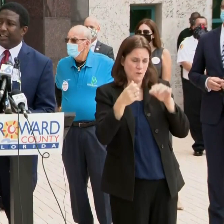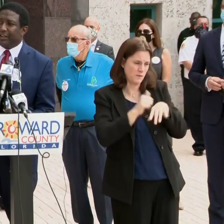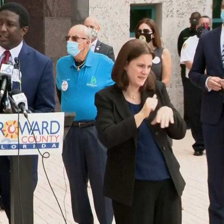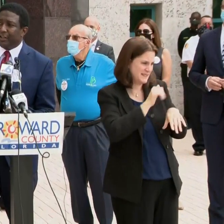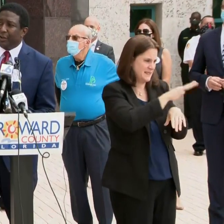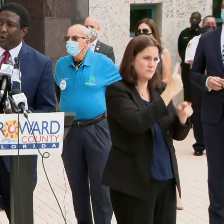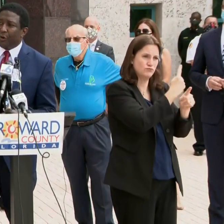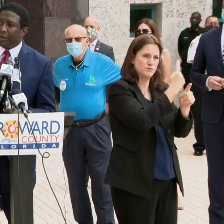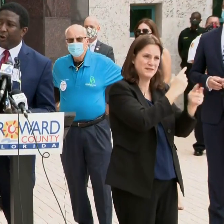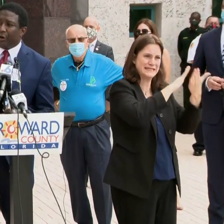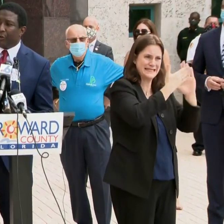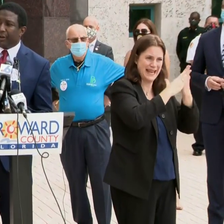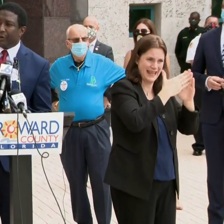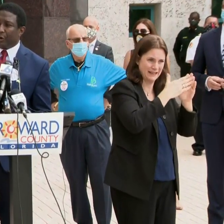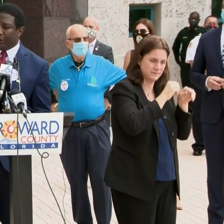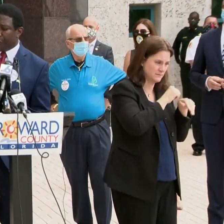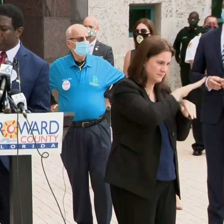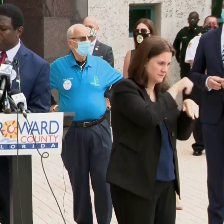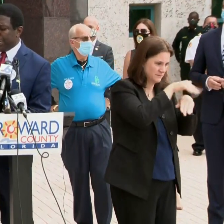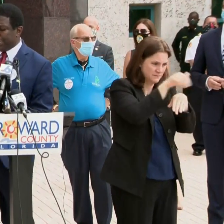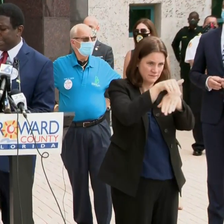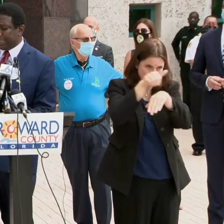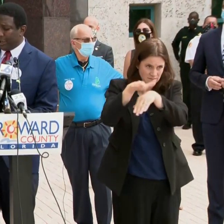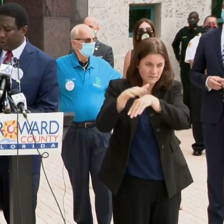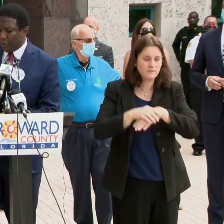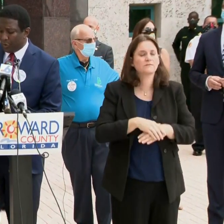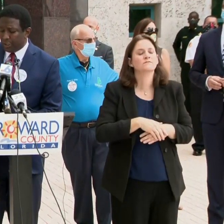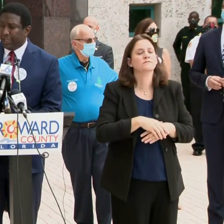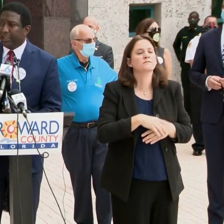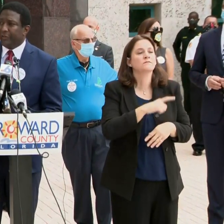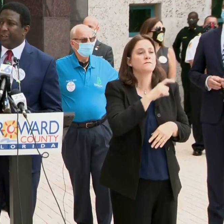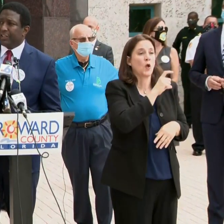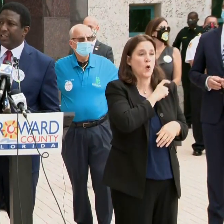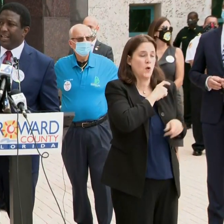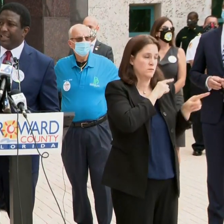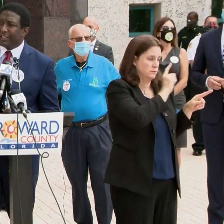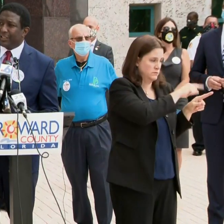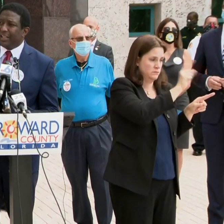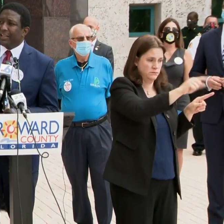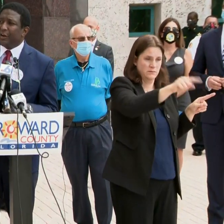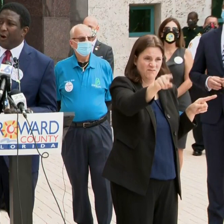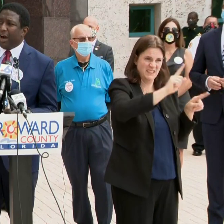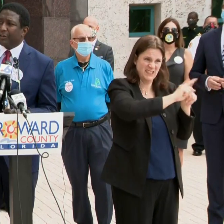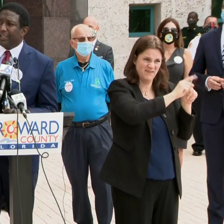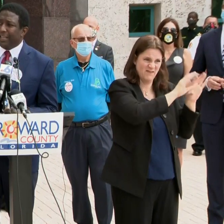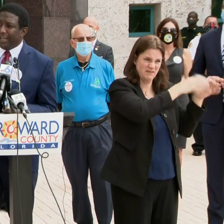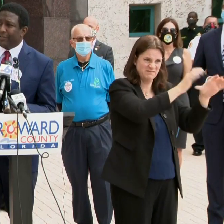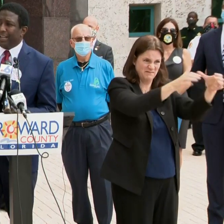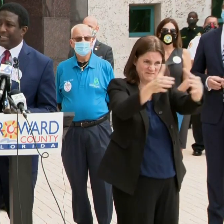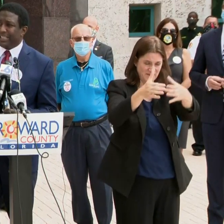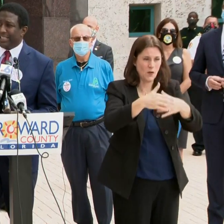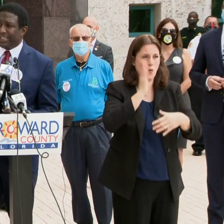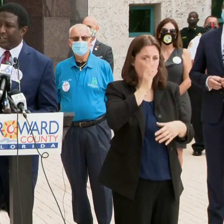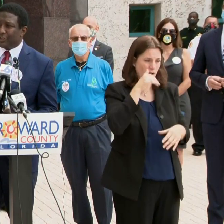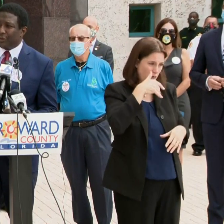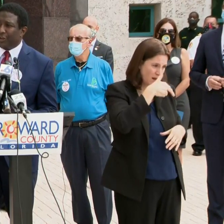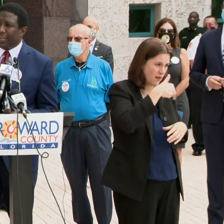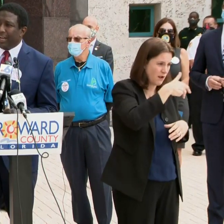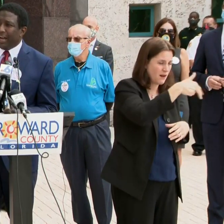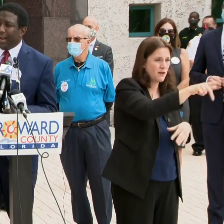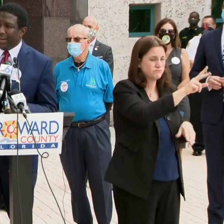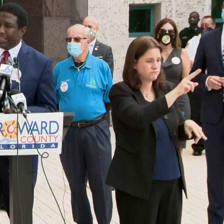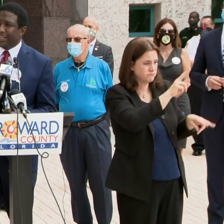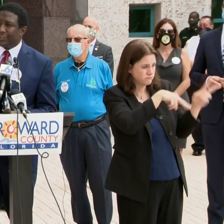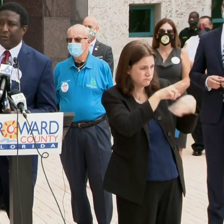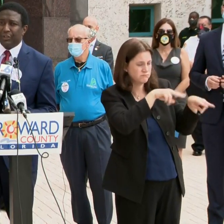whatever city they're in, or the law, whatever law enforcement agency or code division that needs to then go out and investigate the issue